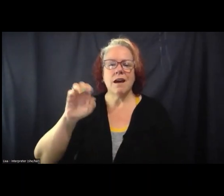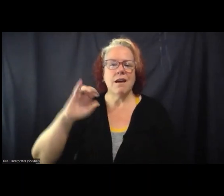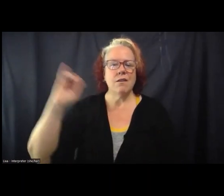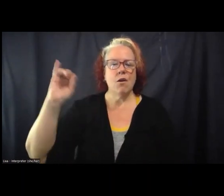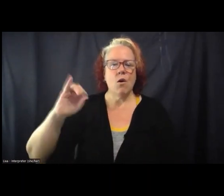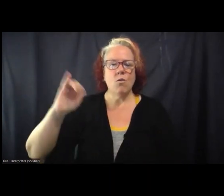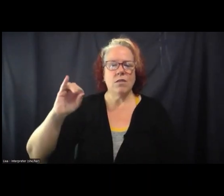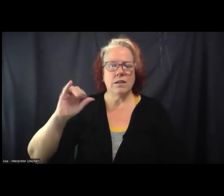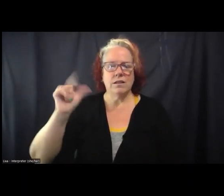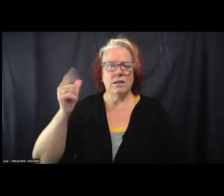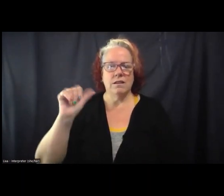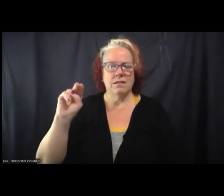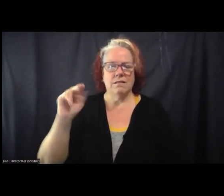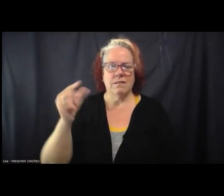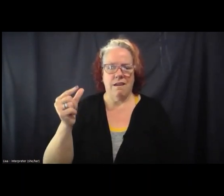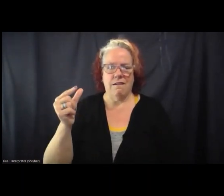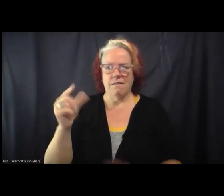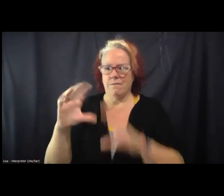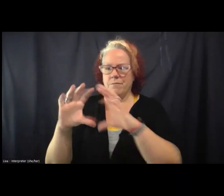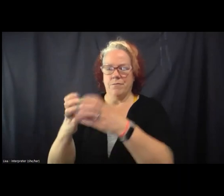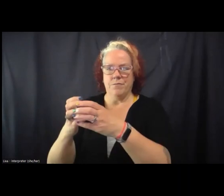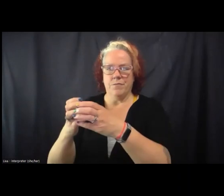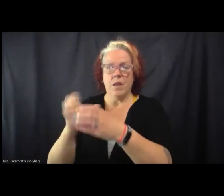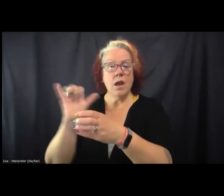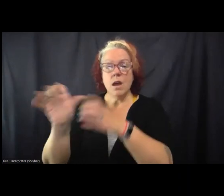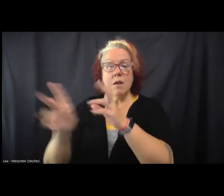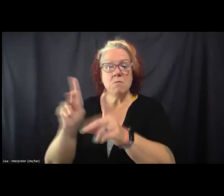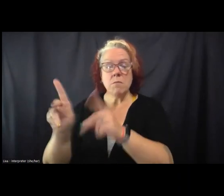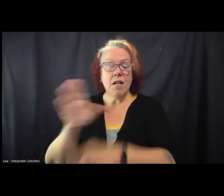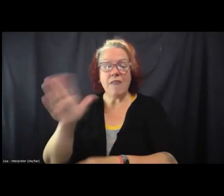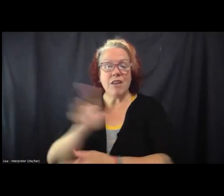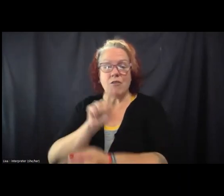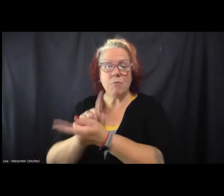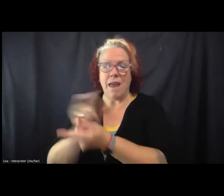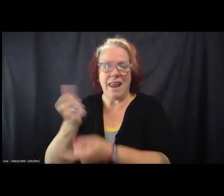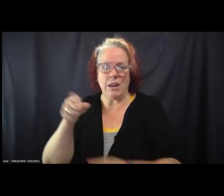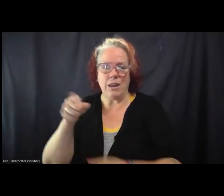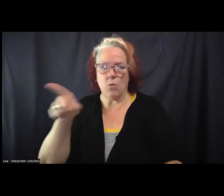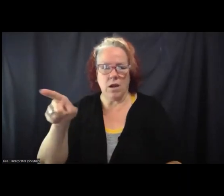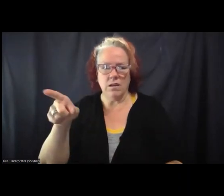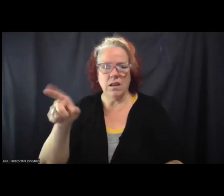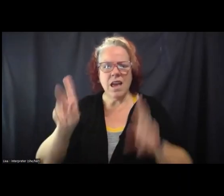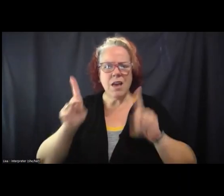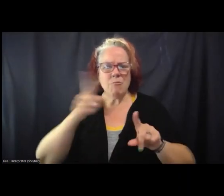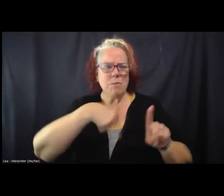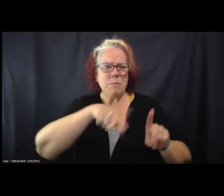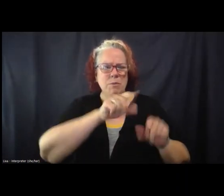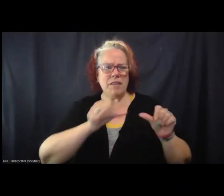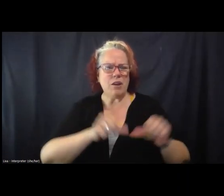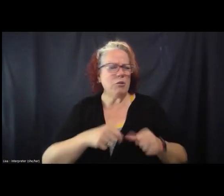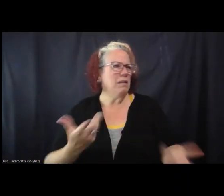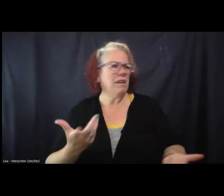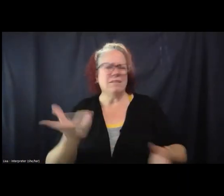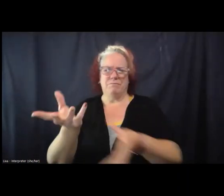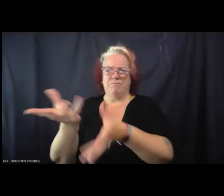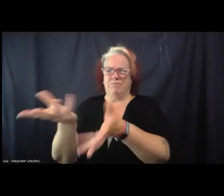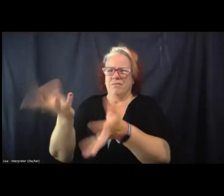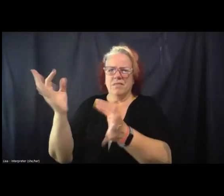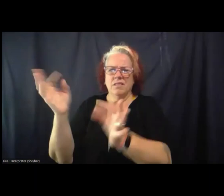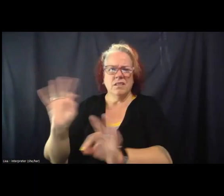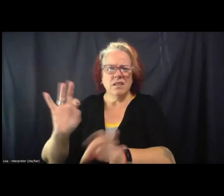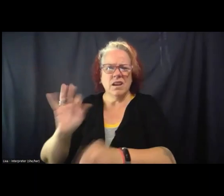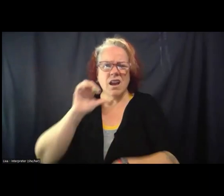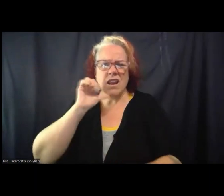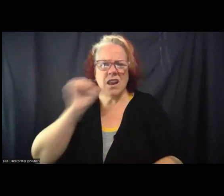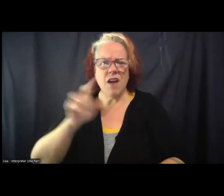is a gang that I have never met anyone associated with and many in the neighborhood said simply doesn't exist. Neighbors